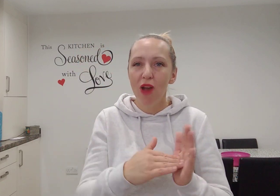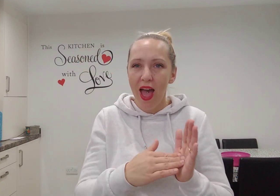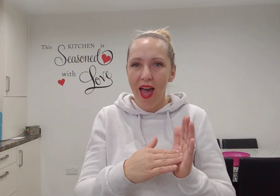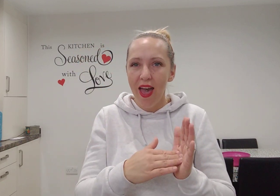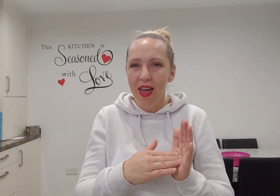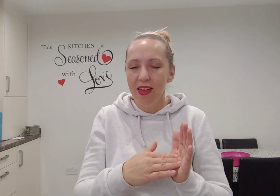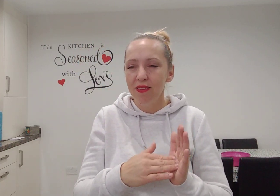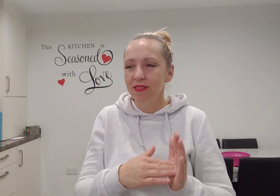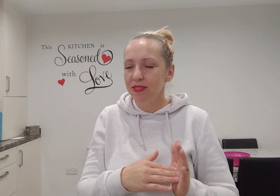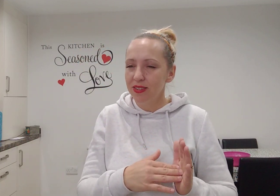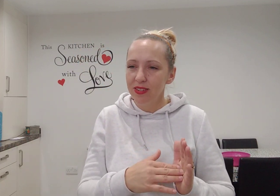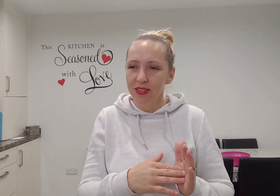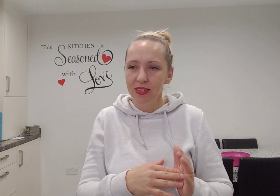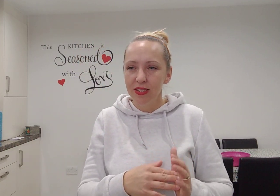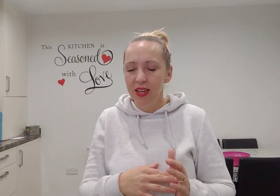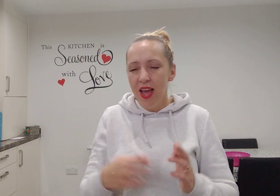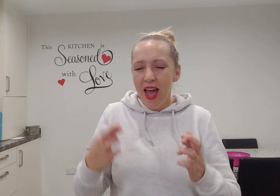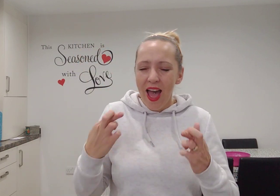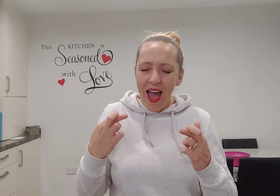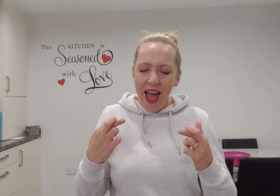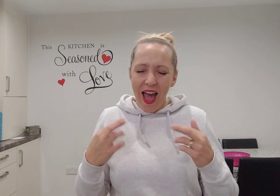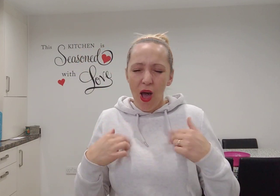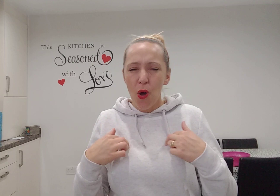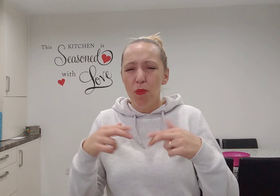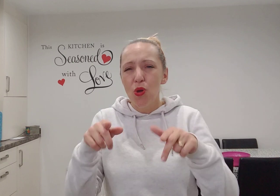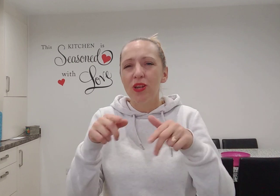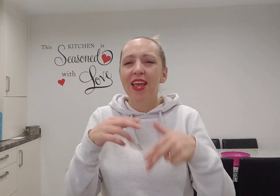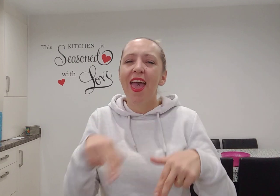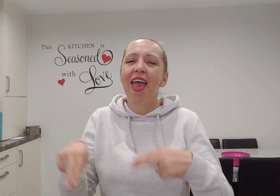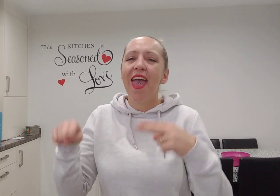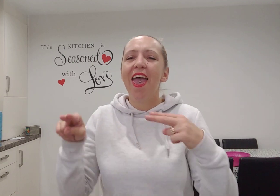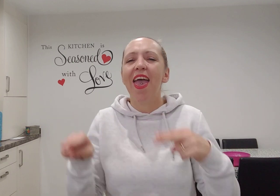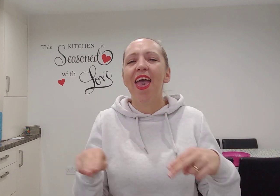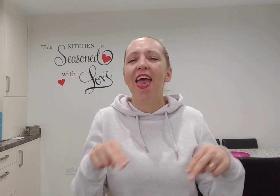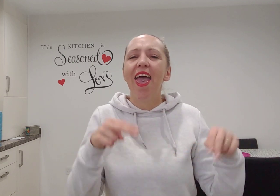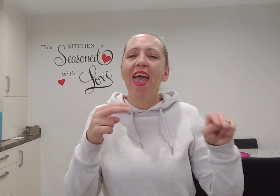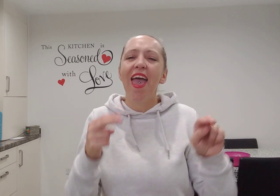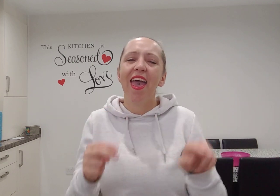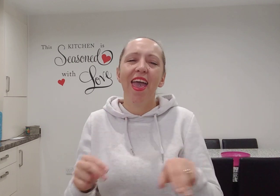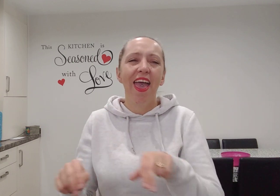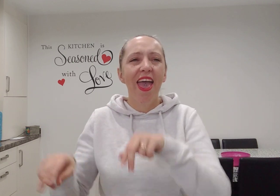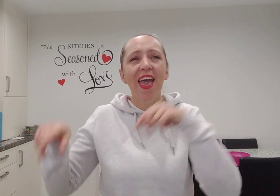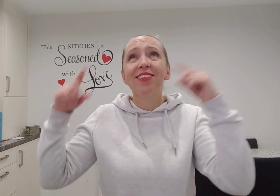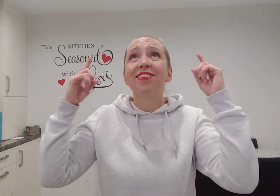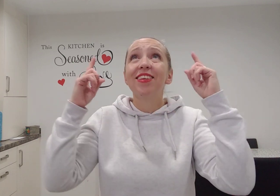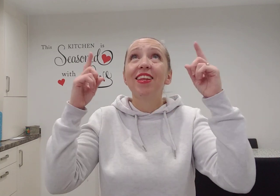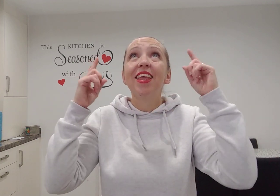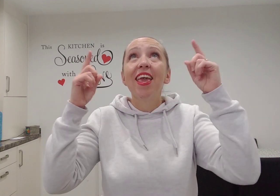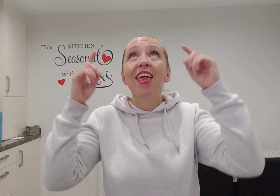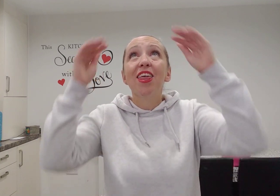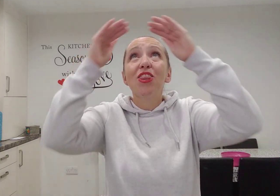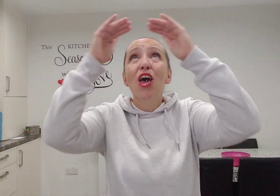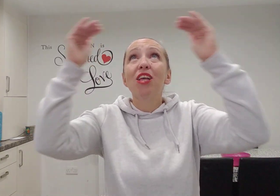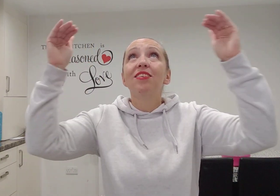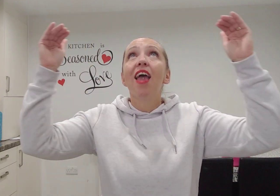dancing in the angels'